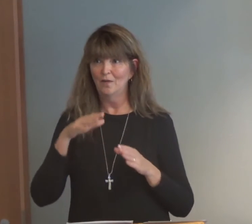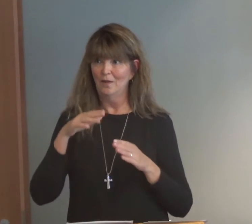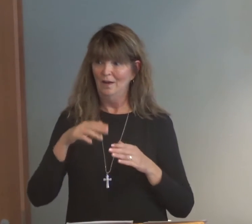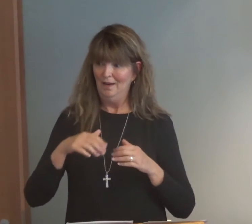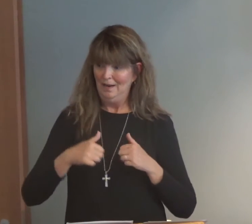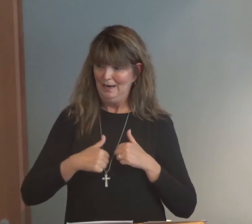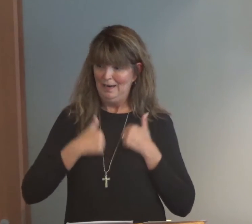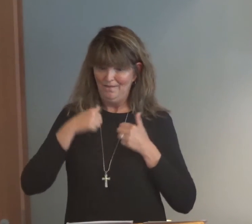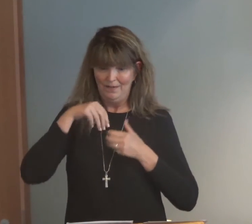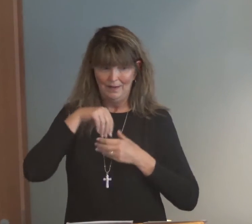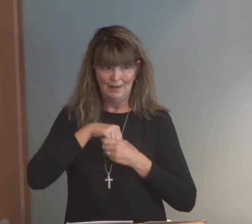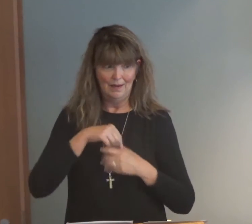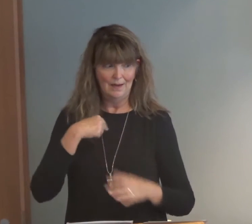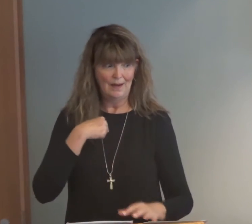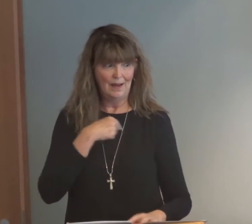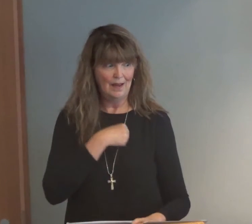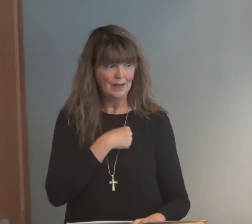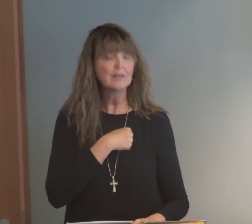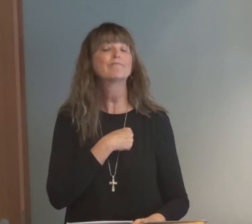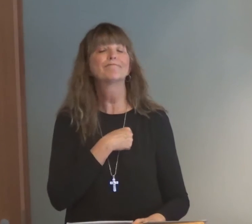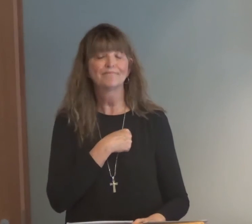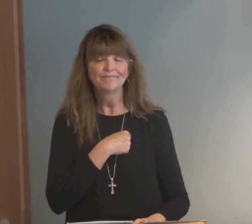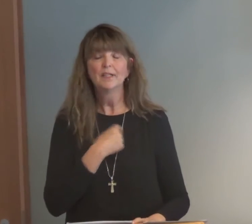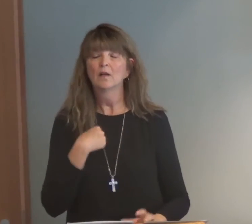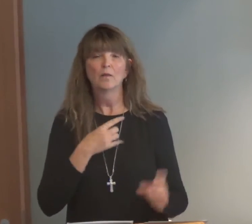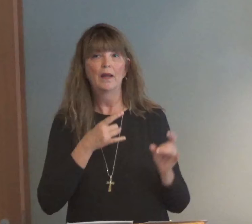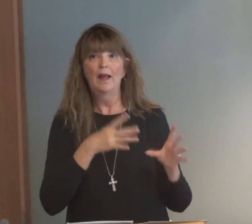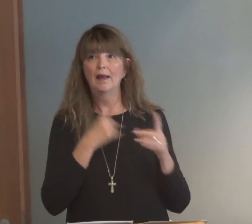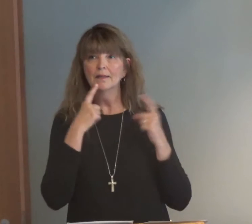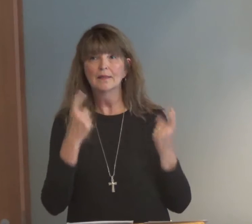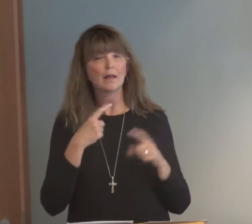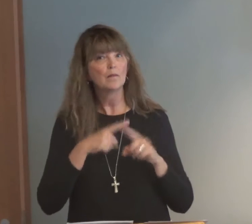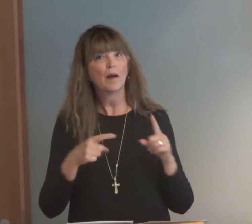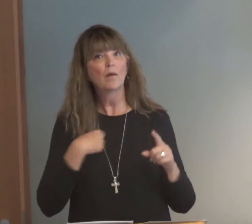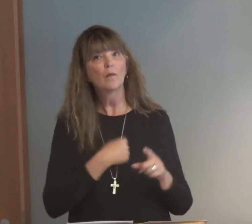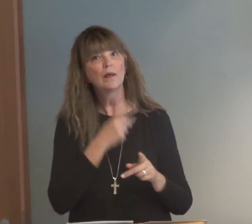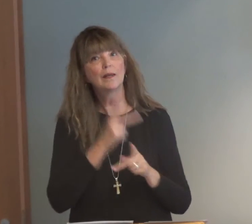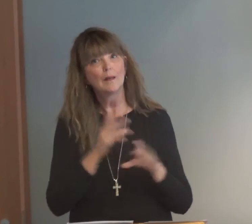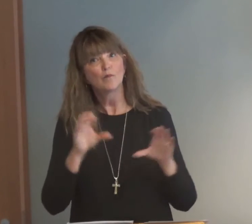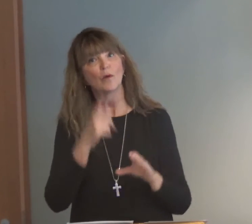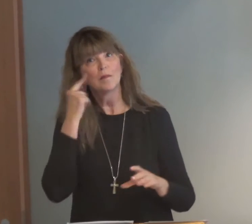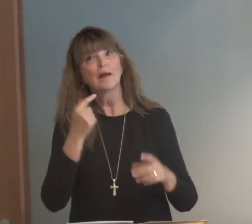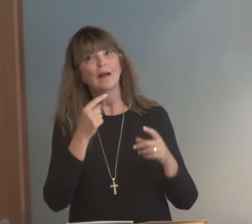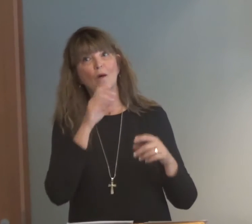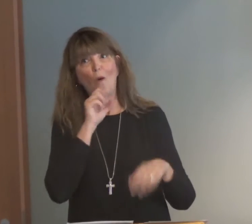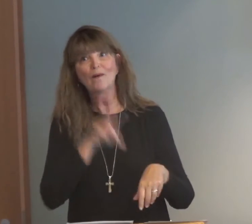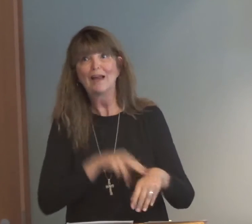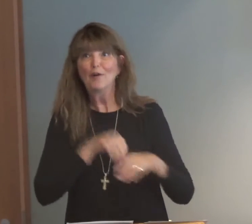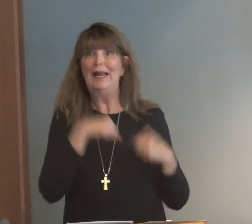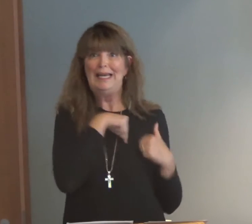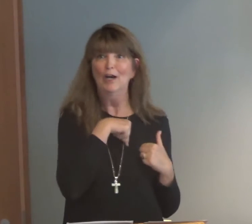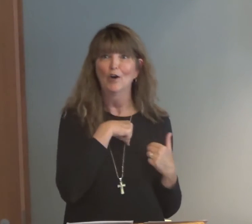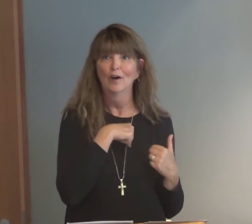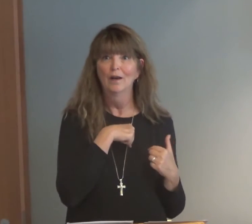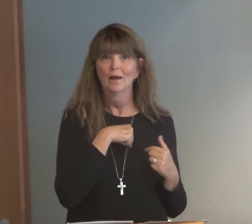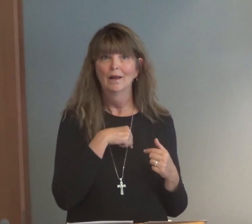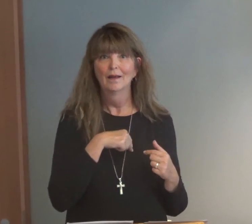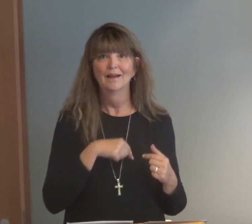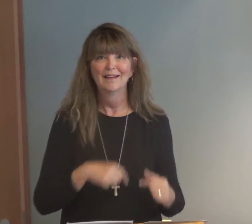Because we have our Savior living within us. And so we abhor sin, but we have the old